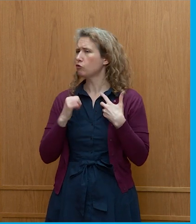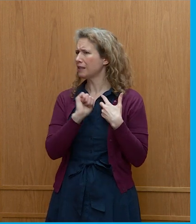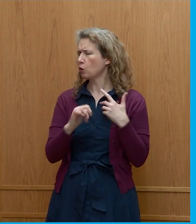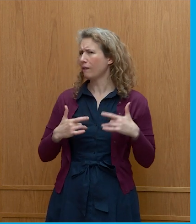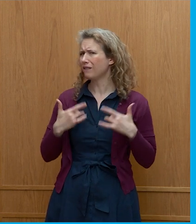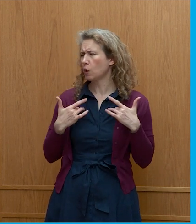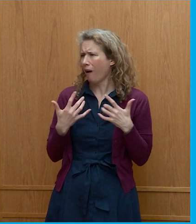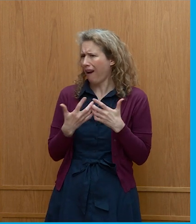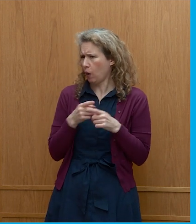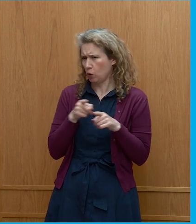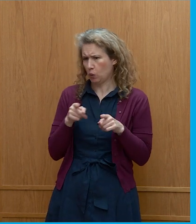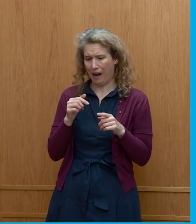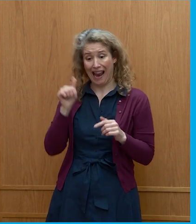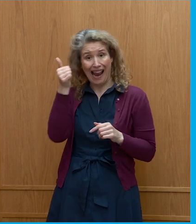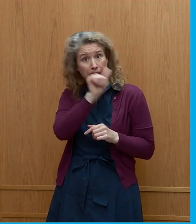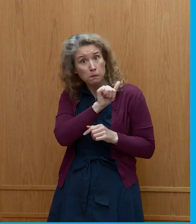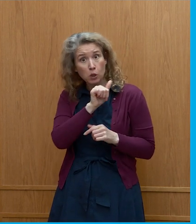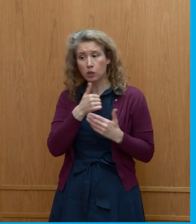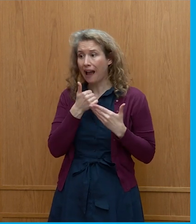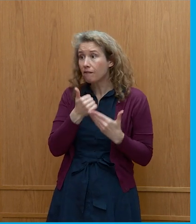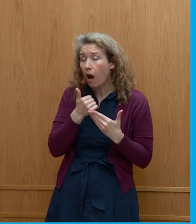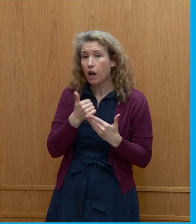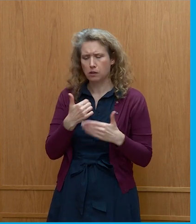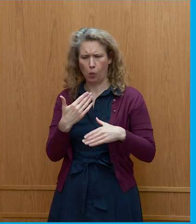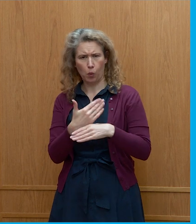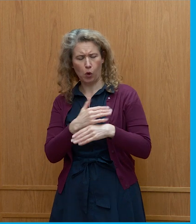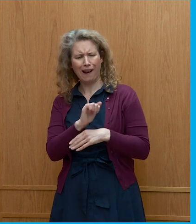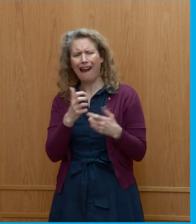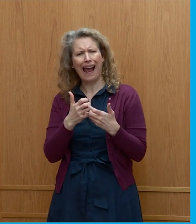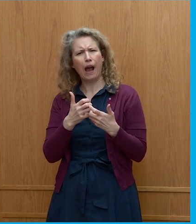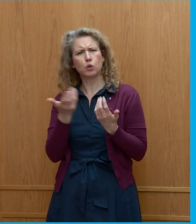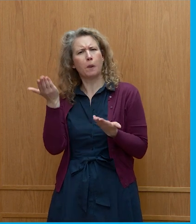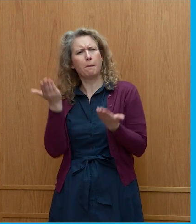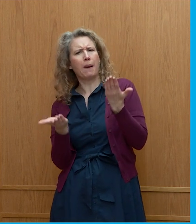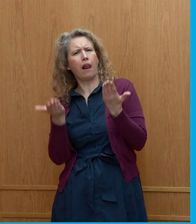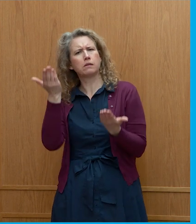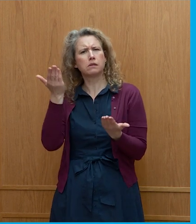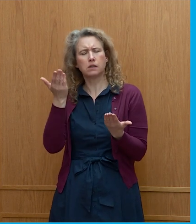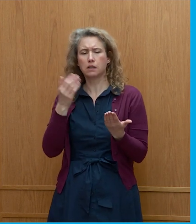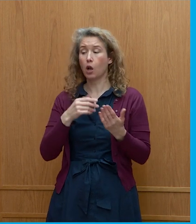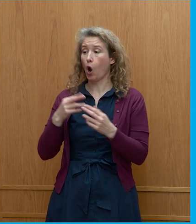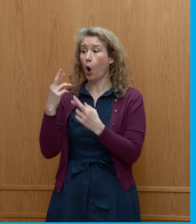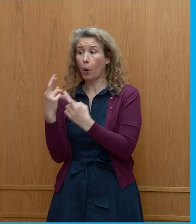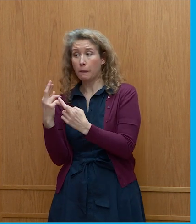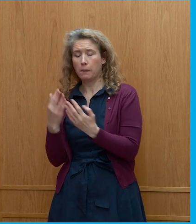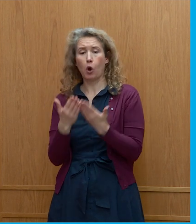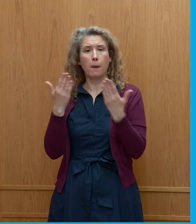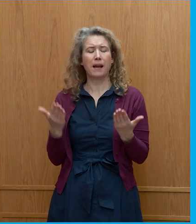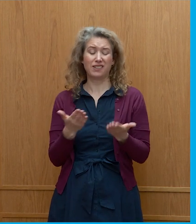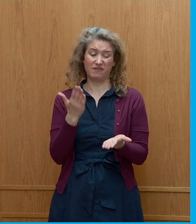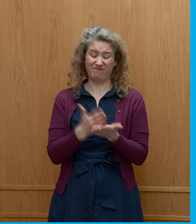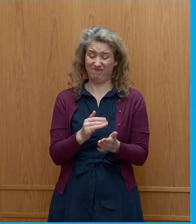you, as experts and advisors, personally balance the considerations around hope versus realism.